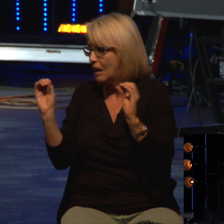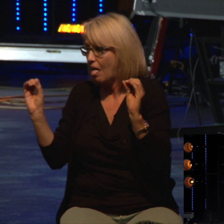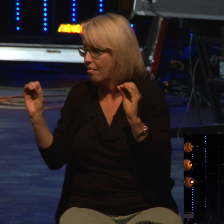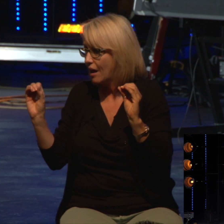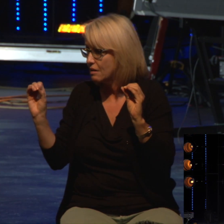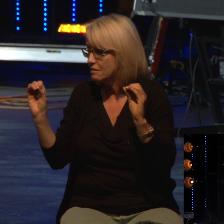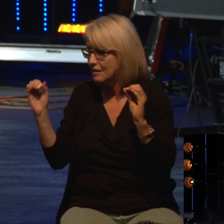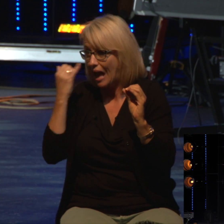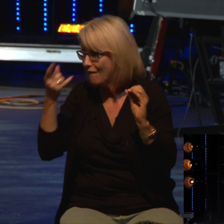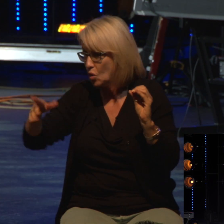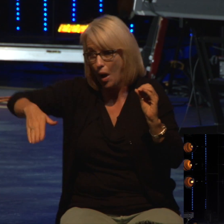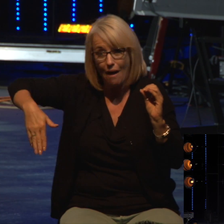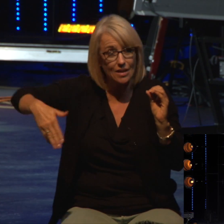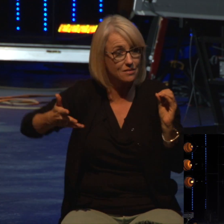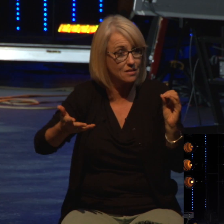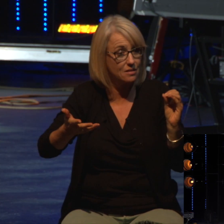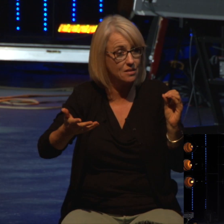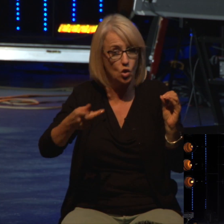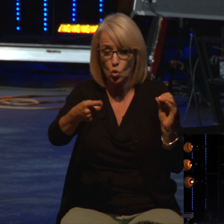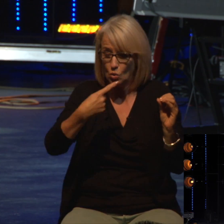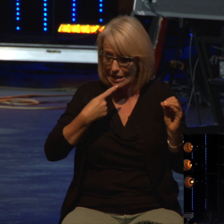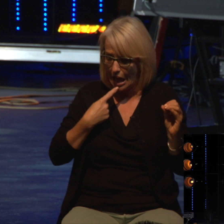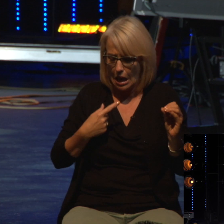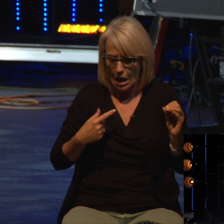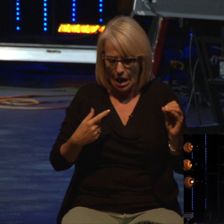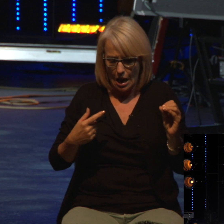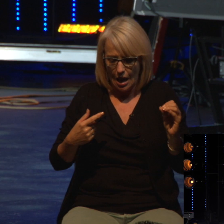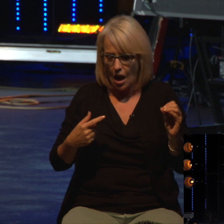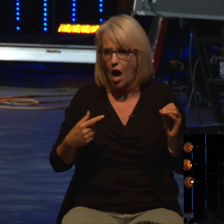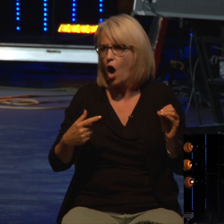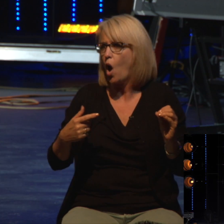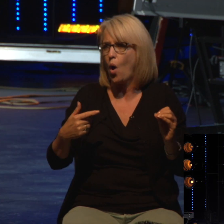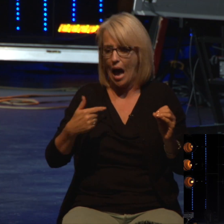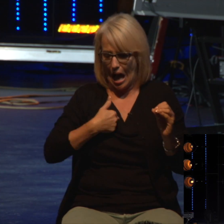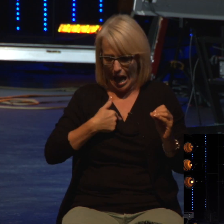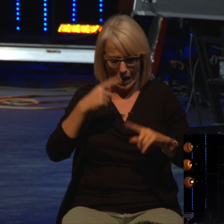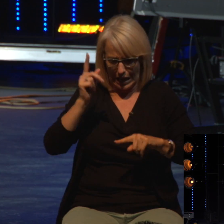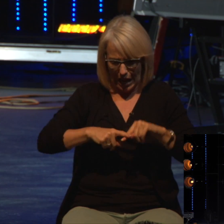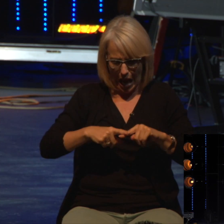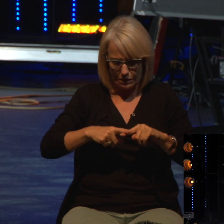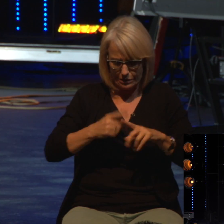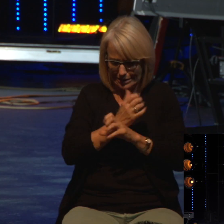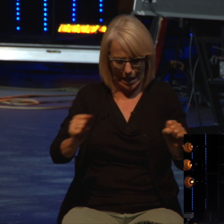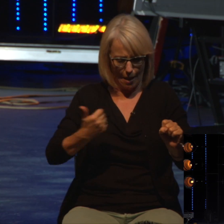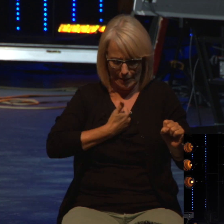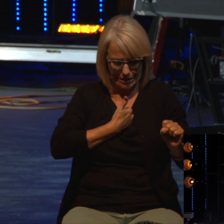that the only thing that makes me right with God is not my feeble attempt of righteousness but the